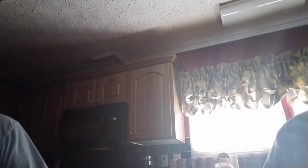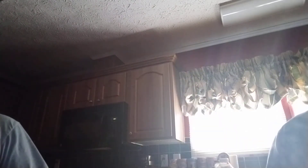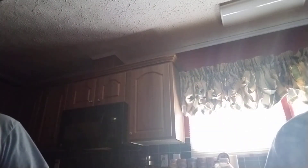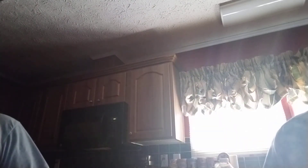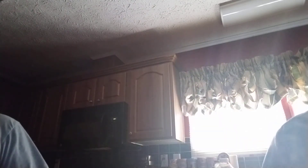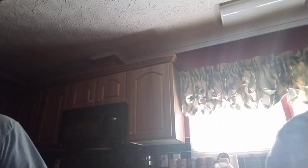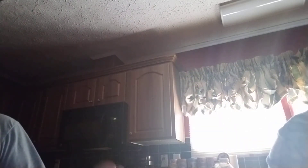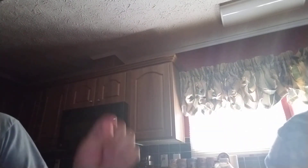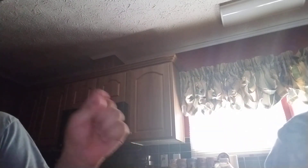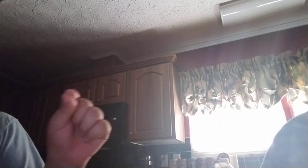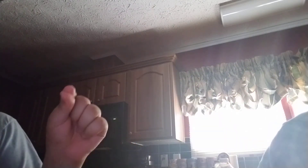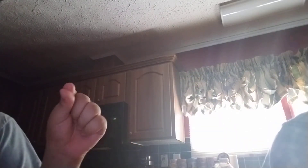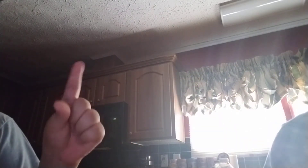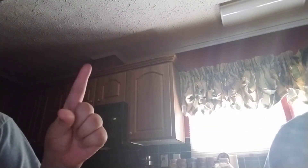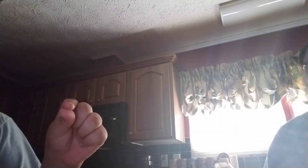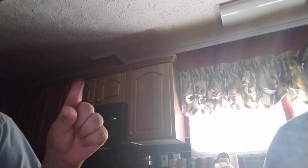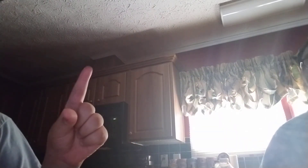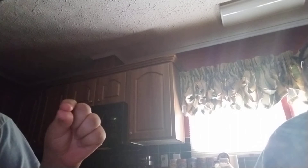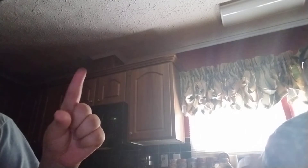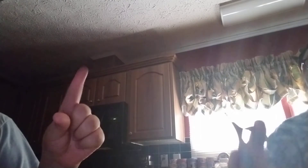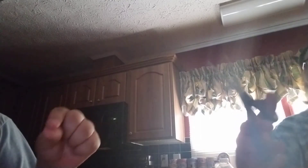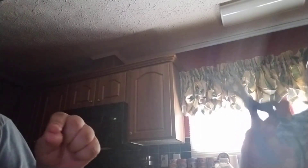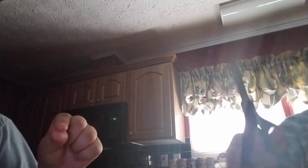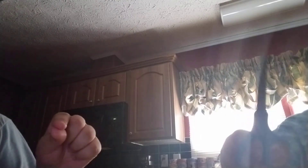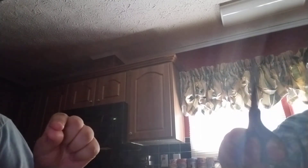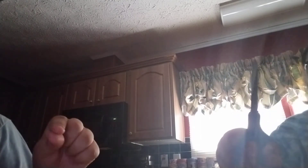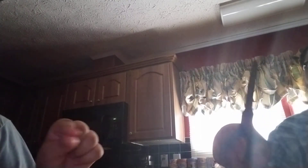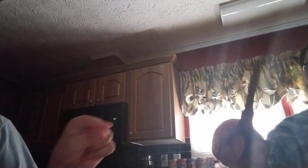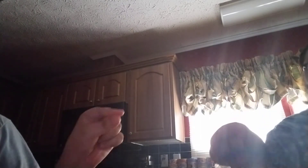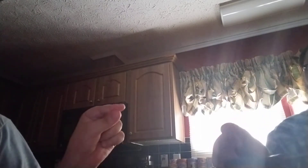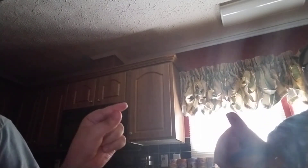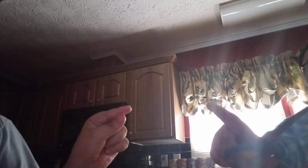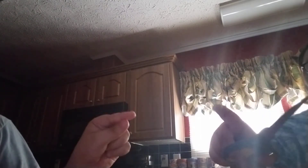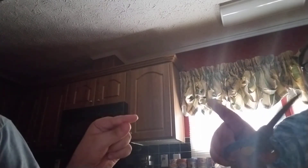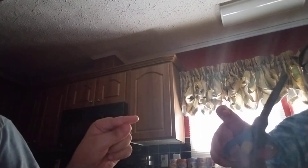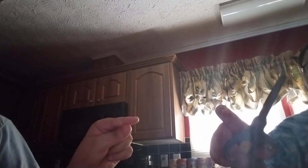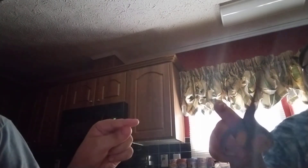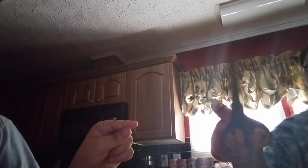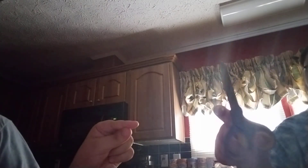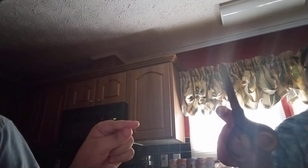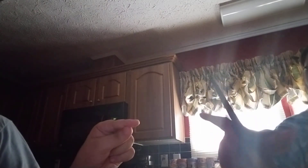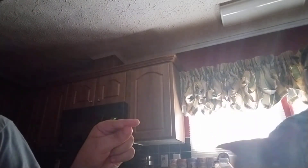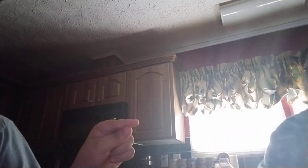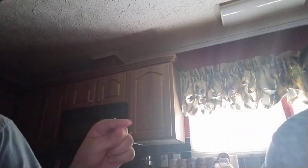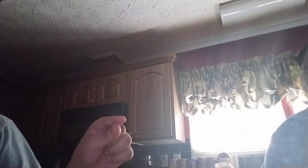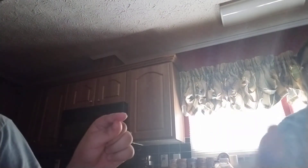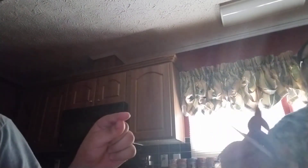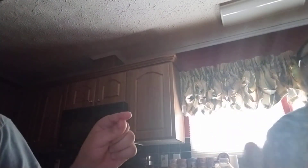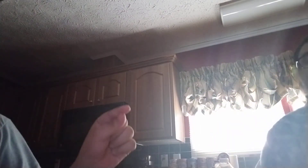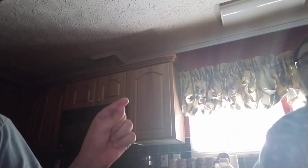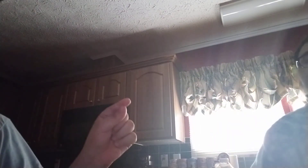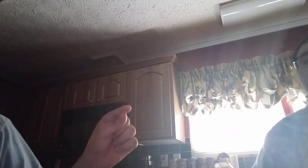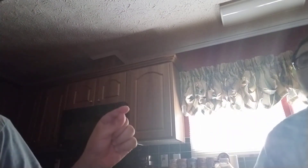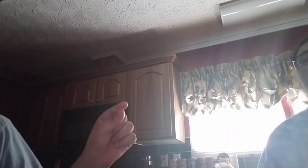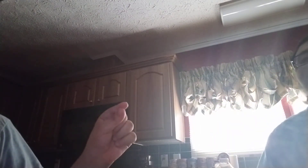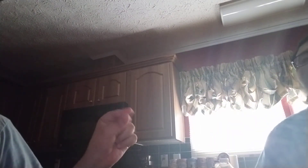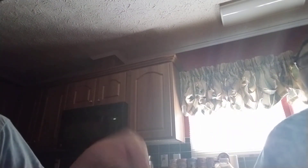this time there will be so many i'm going to cut you all ow ow